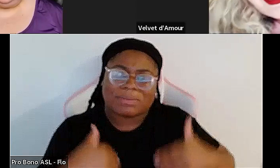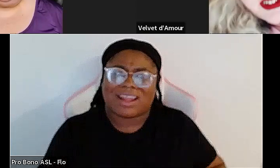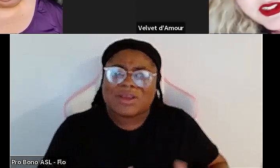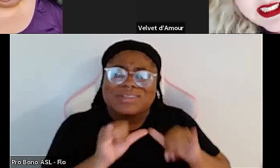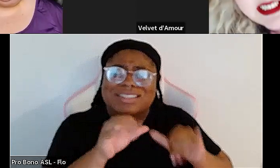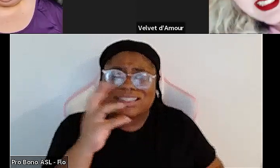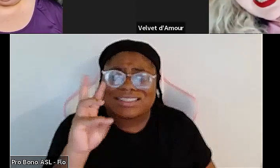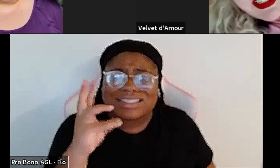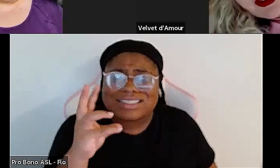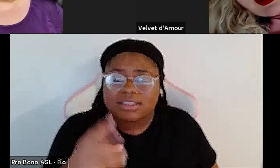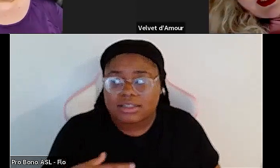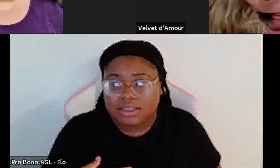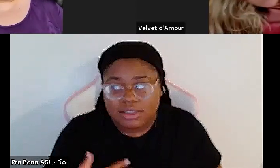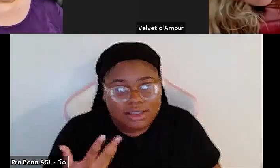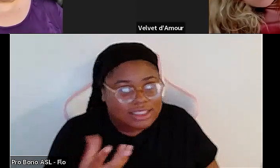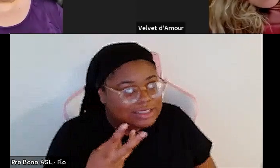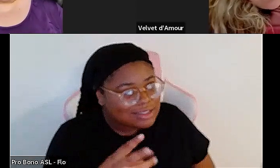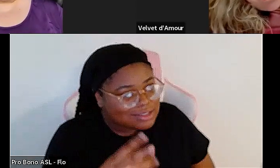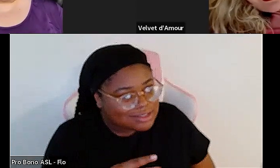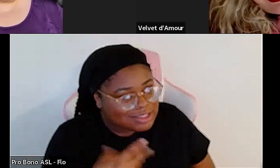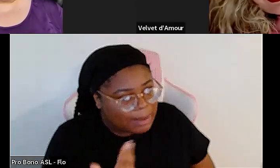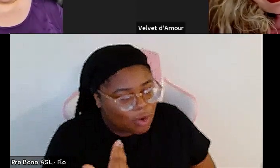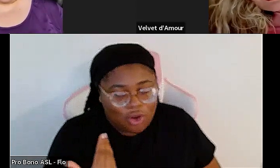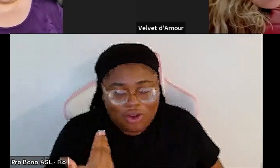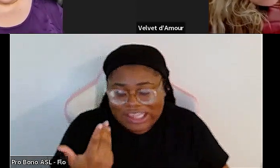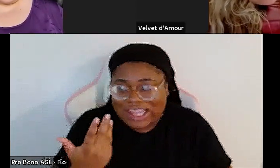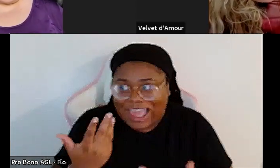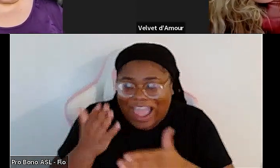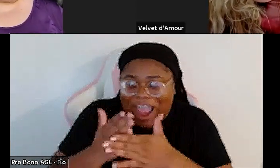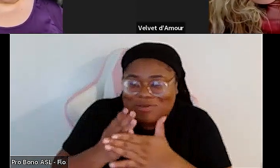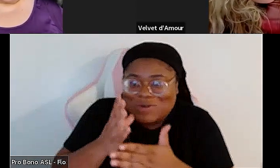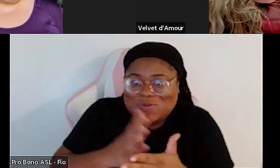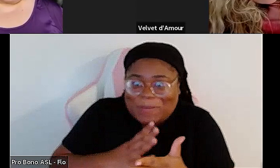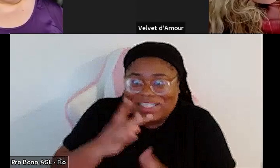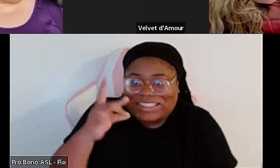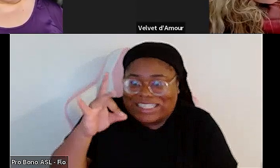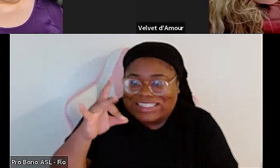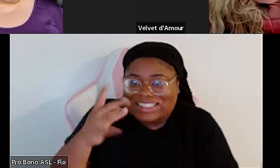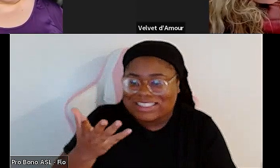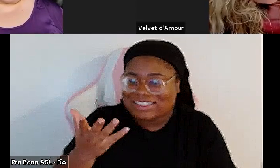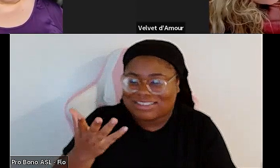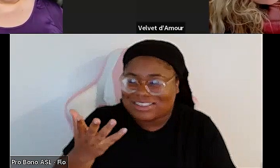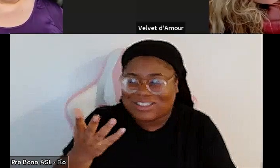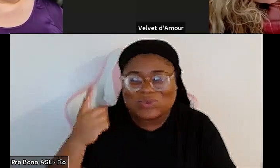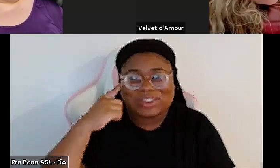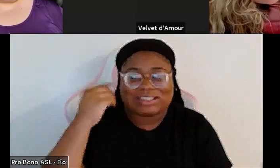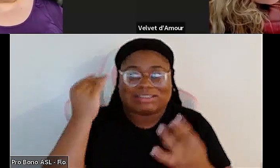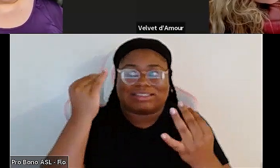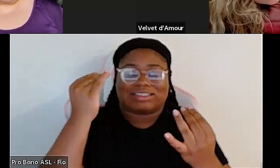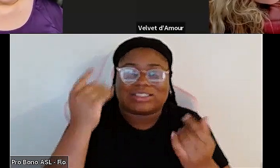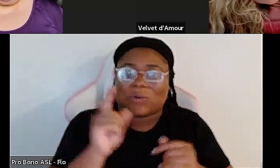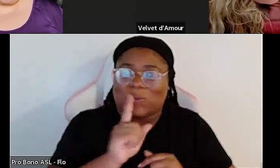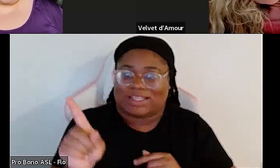which I know 16 like average American woman is an 18 so it's right it sounds so ridiculous now when you think about it but